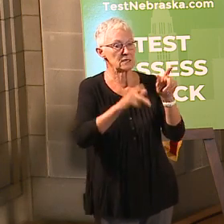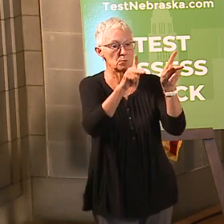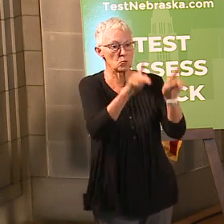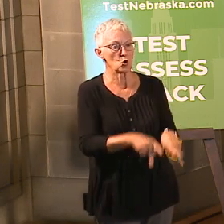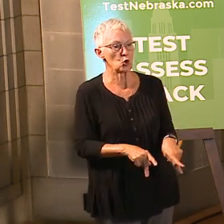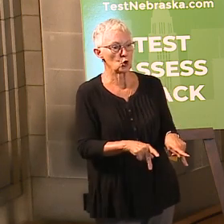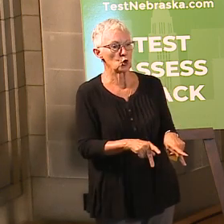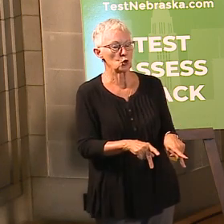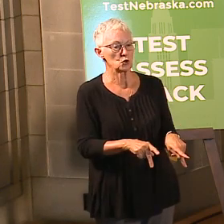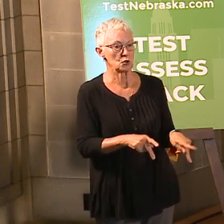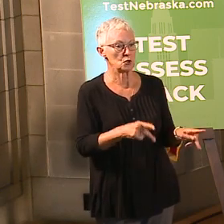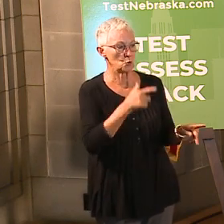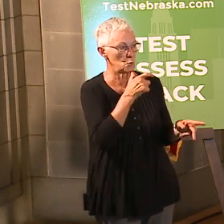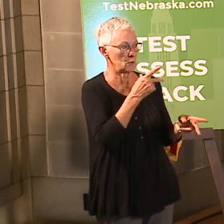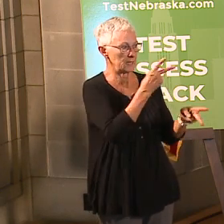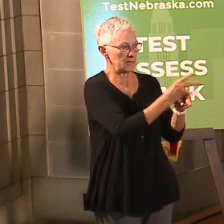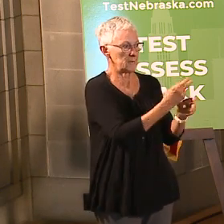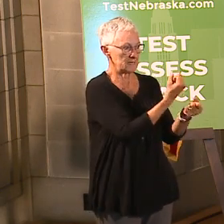sparing 10 infections.